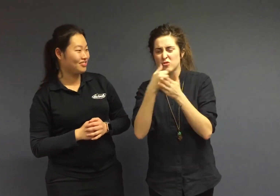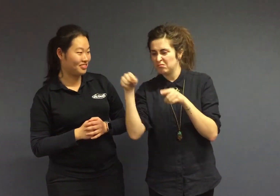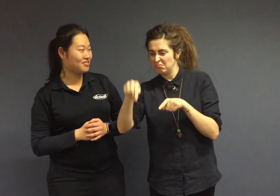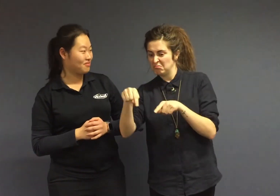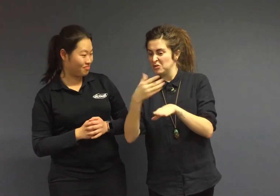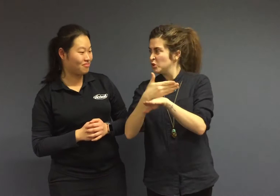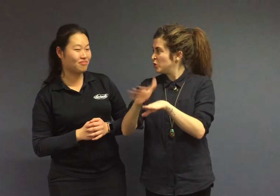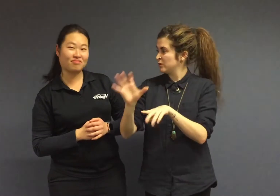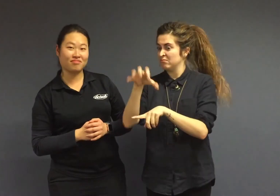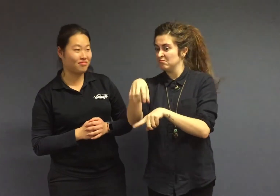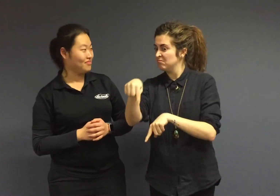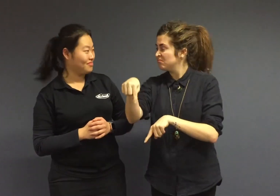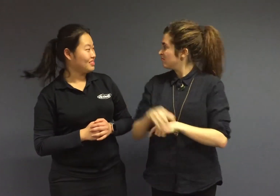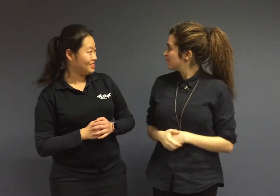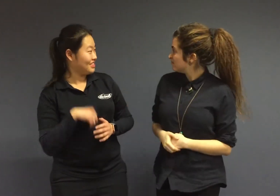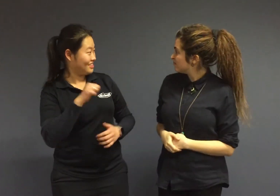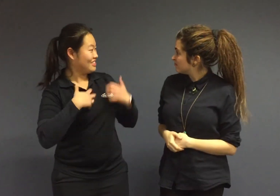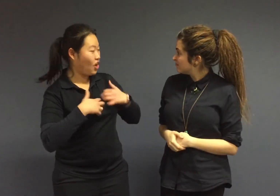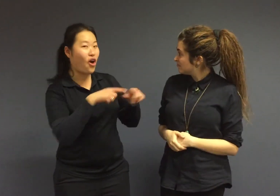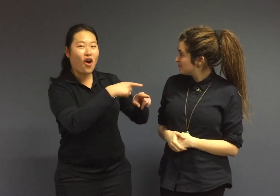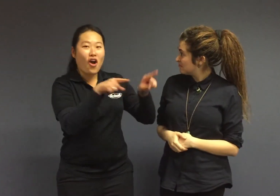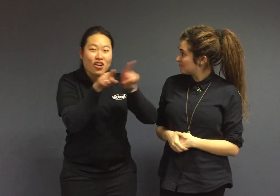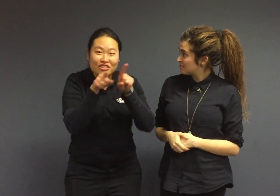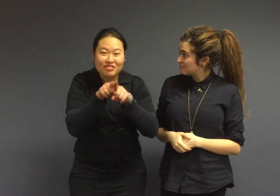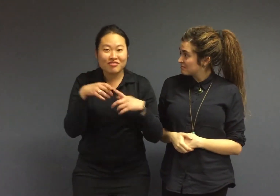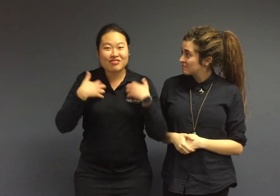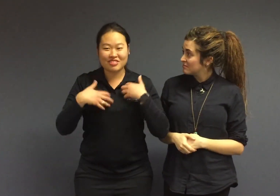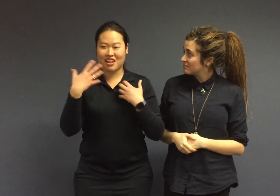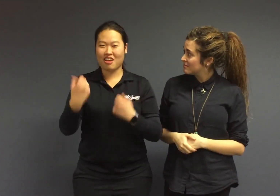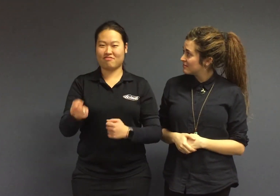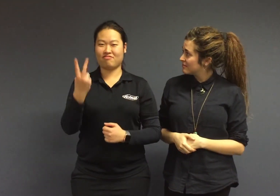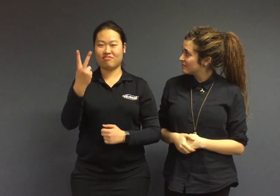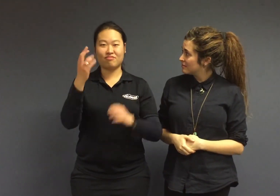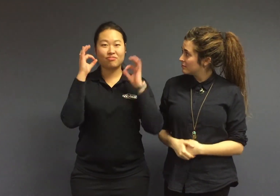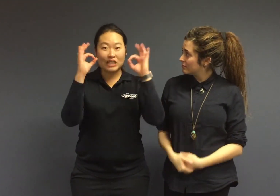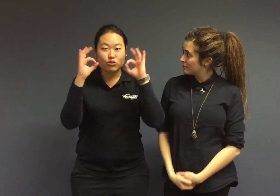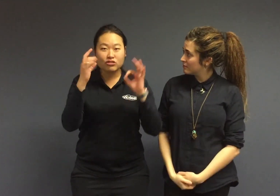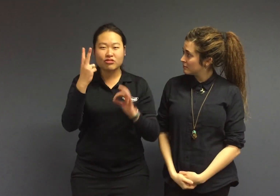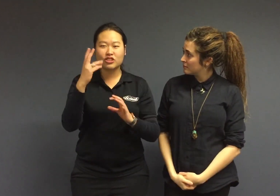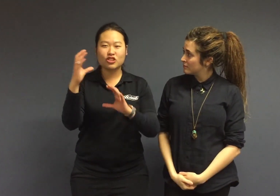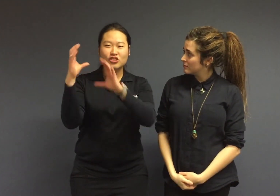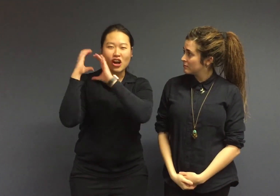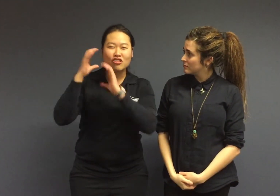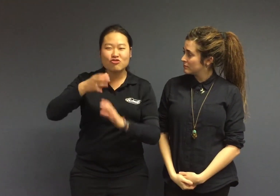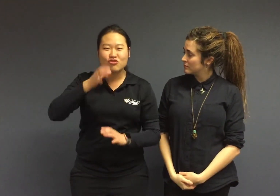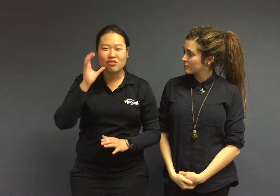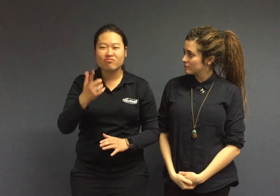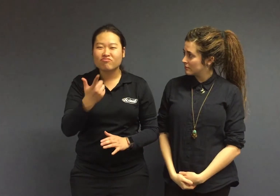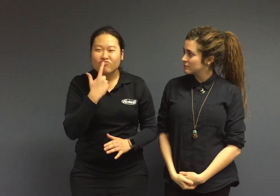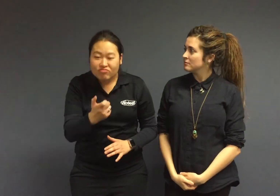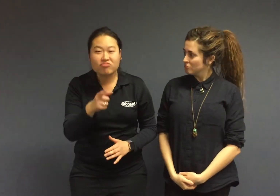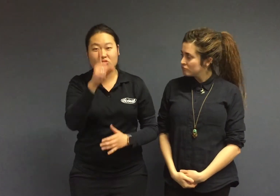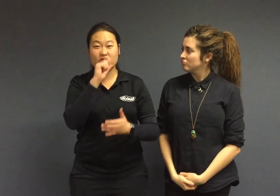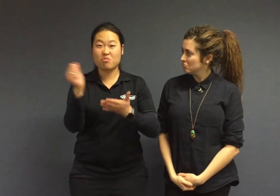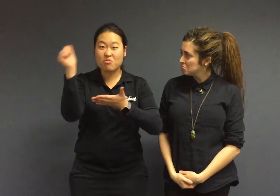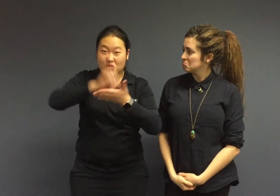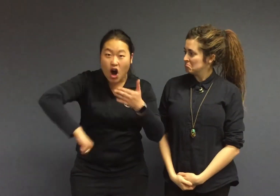games just like we usually have, but just a different venue, fantastic and there's also going to be two special cocktails available on the night,